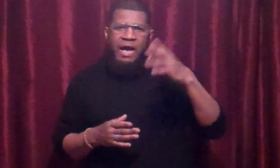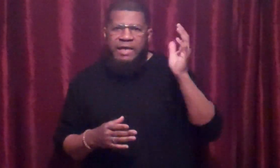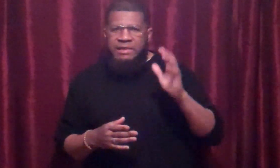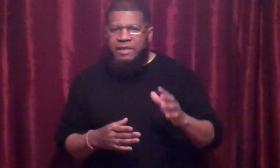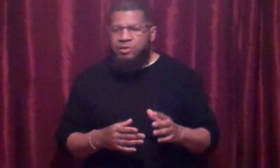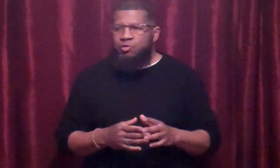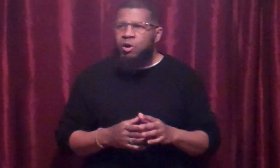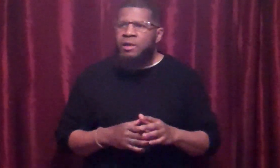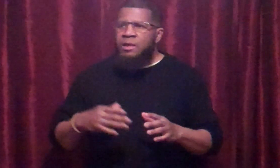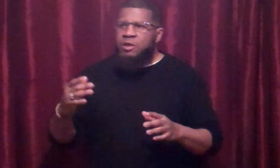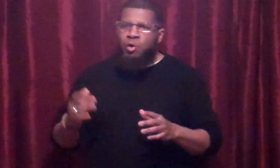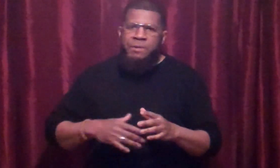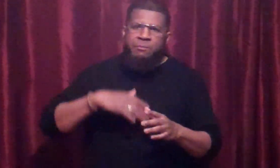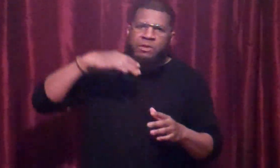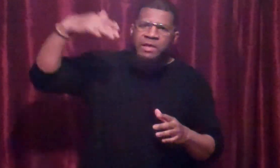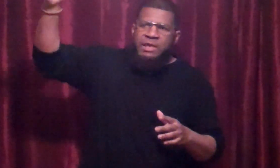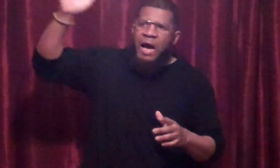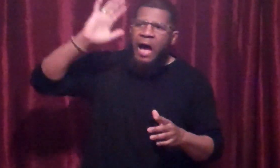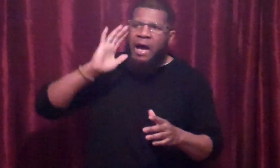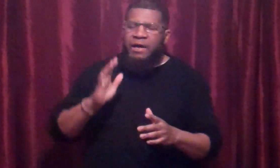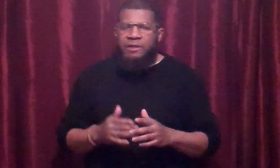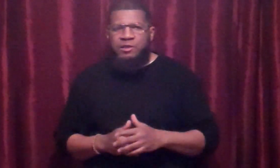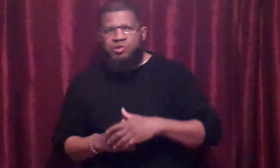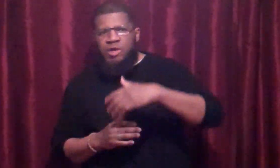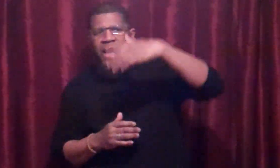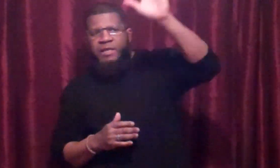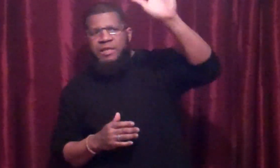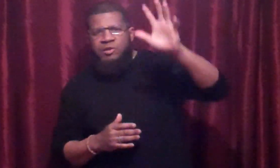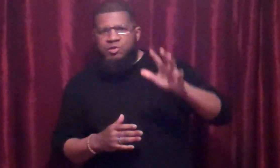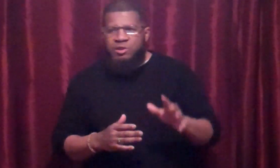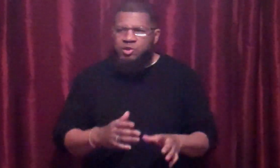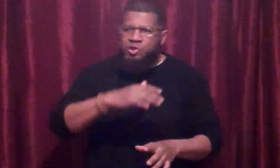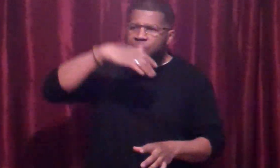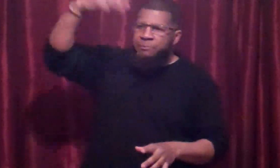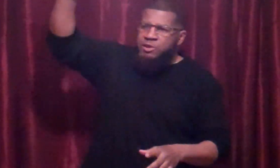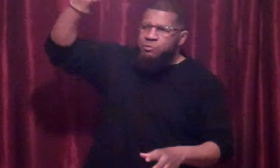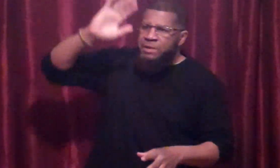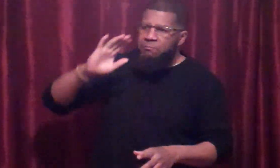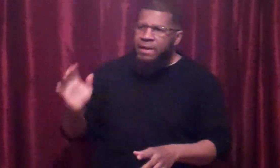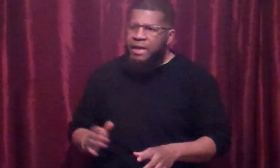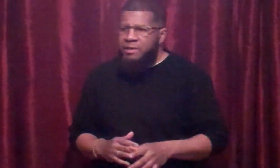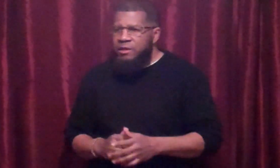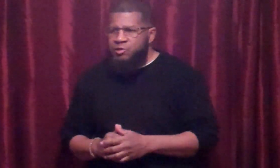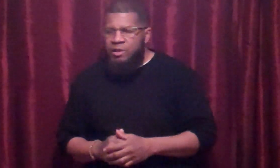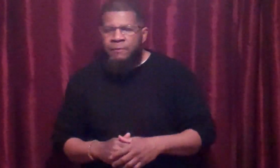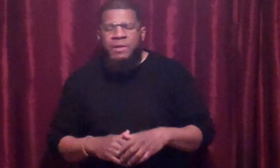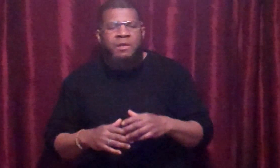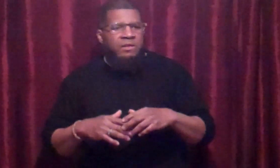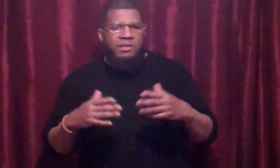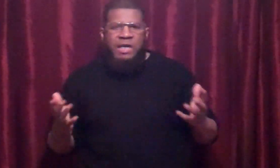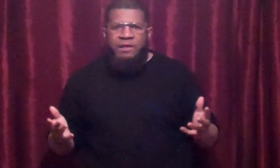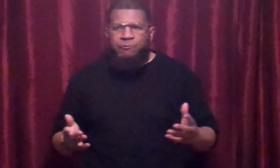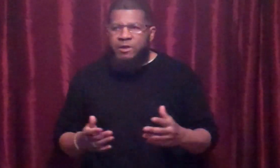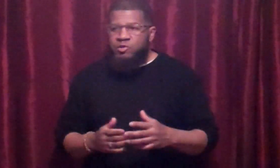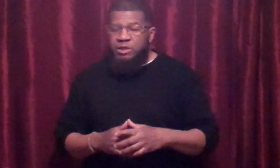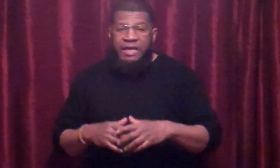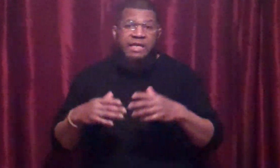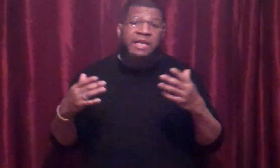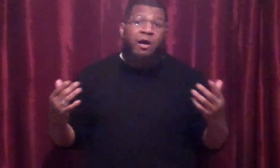high kicks or, you know, people kicking high and these side kicks and these jumping, spinning back kicks and these kind of things or laying down